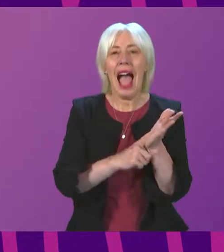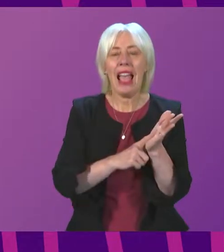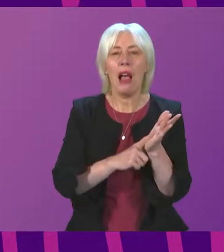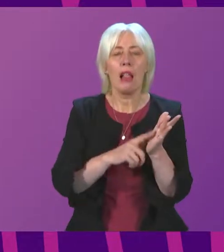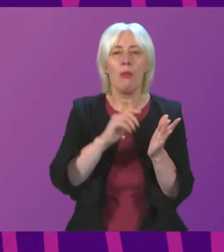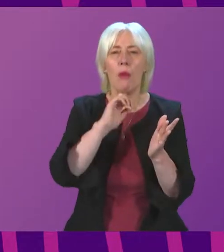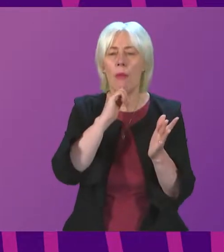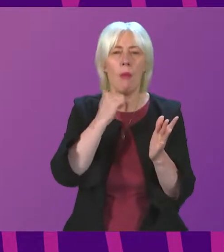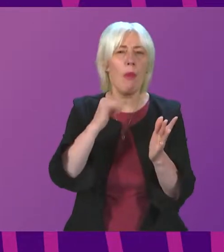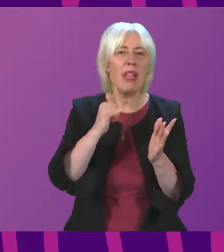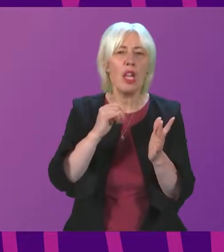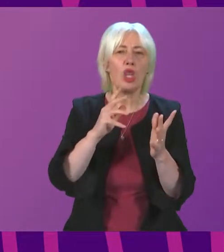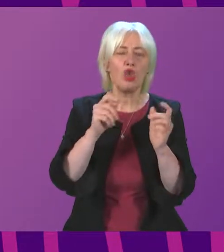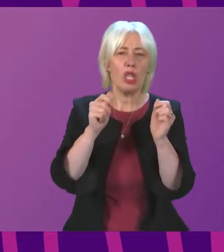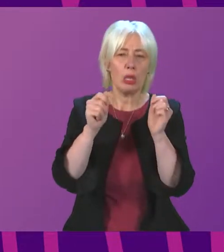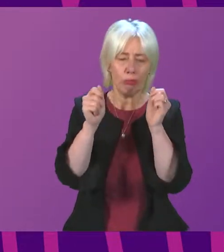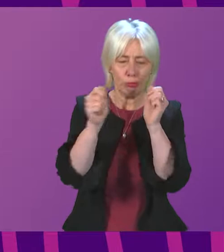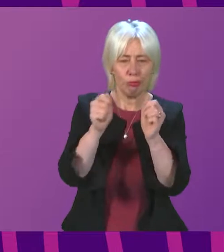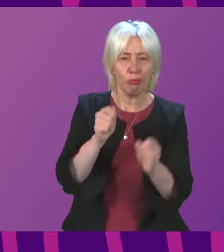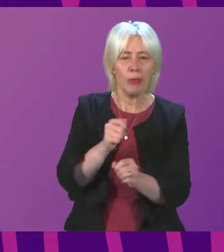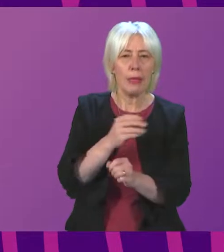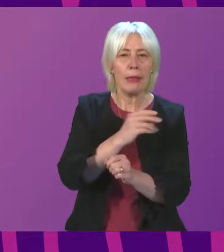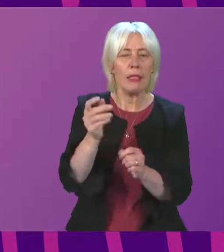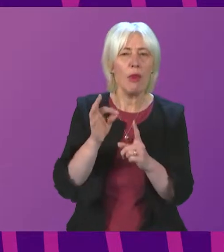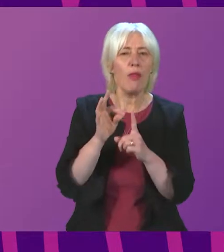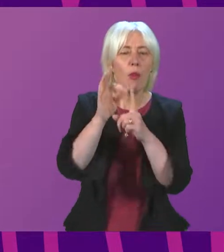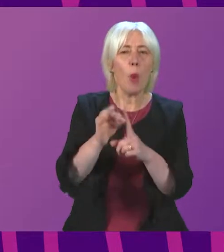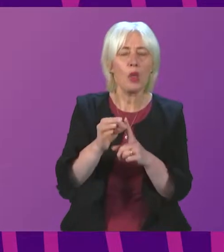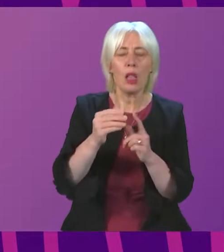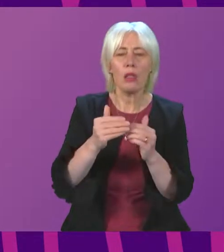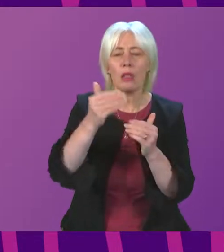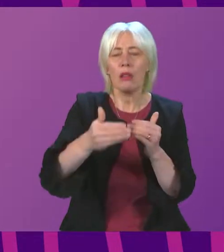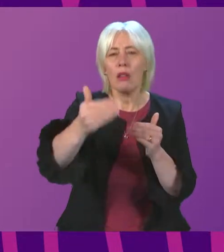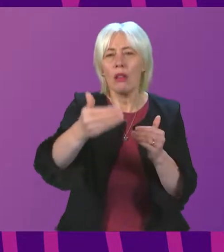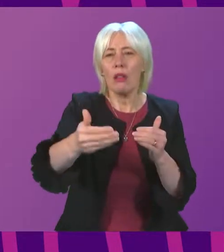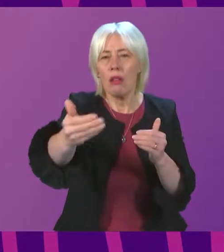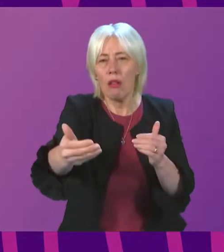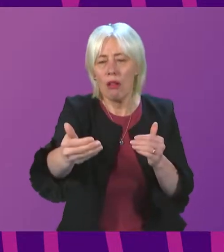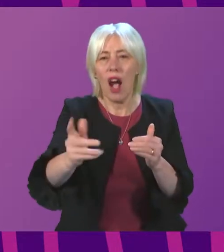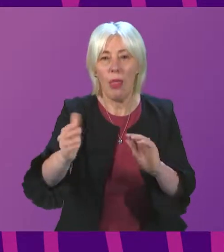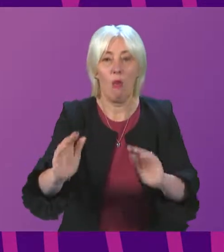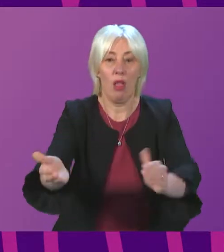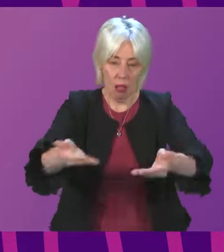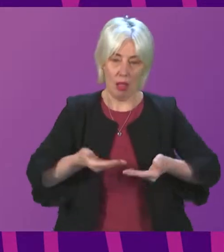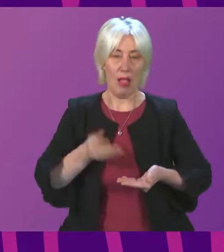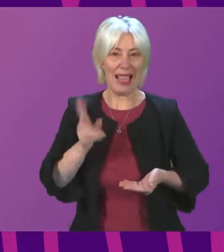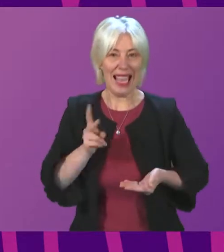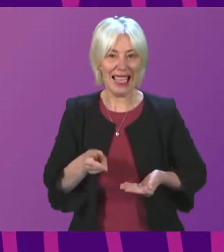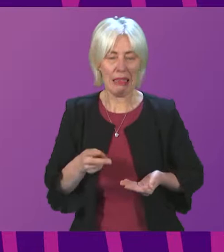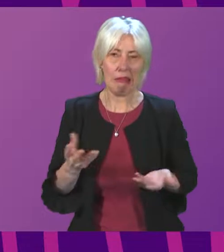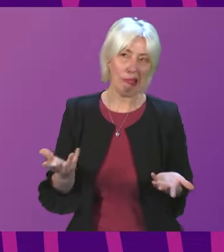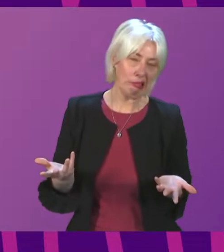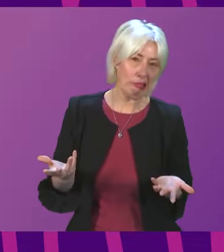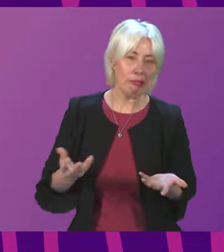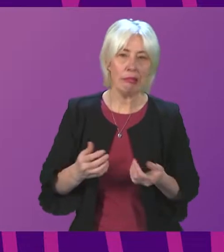down the remote-term proposals four or five years down the line and seek to reintroduce them. I think